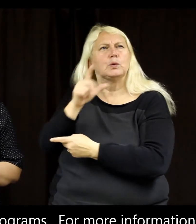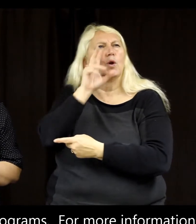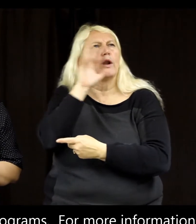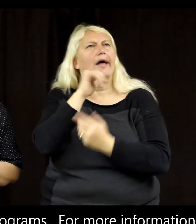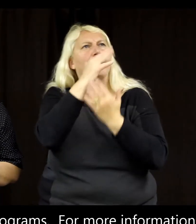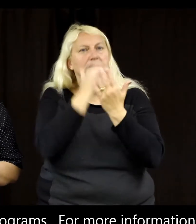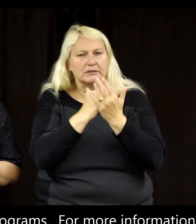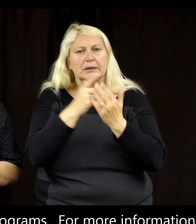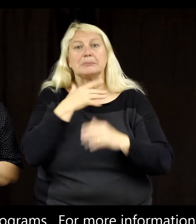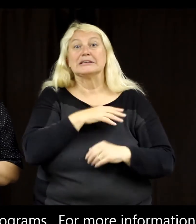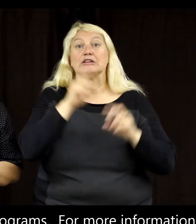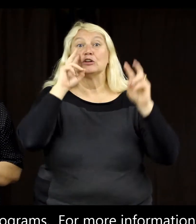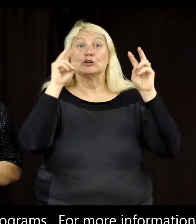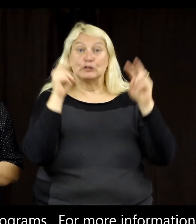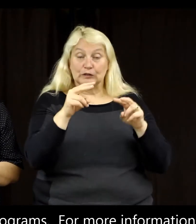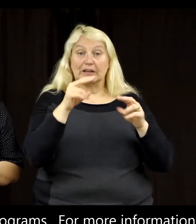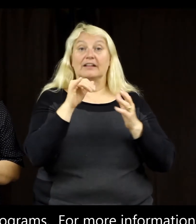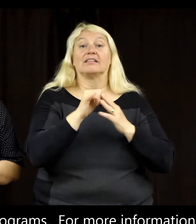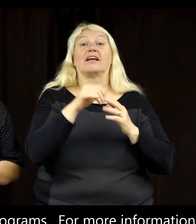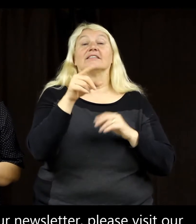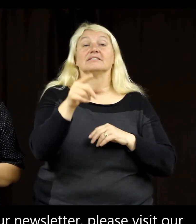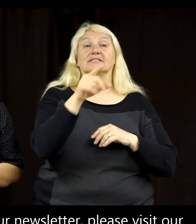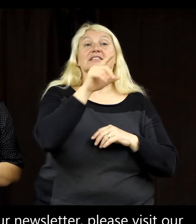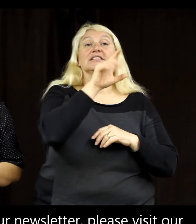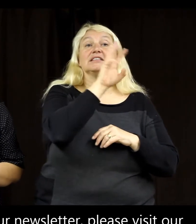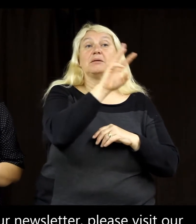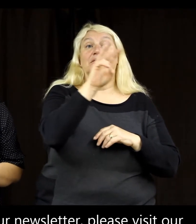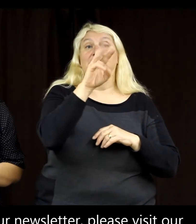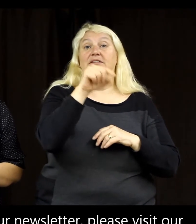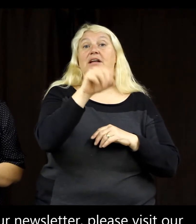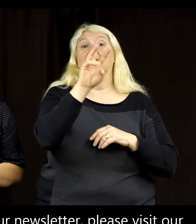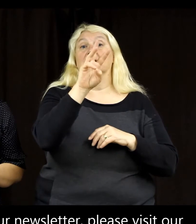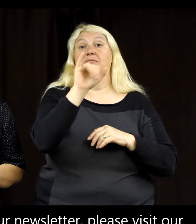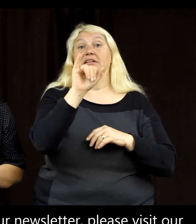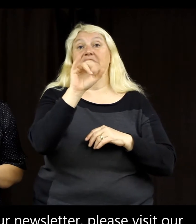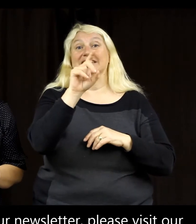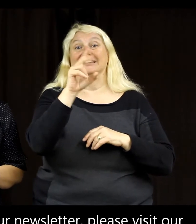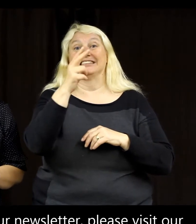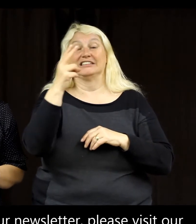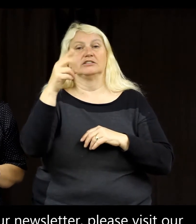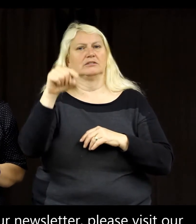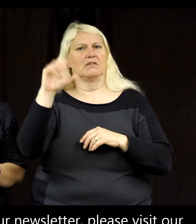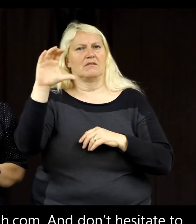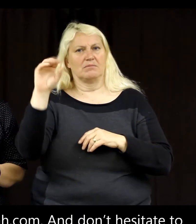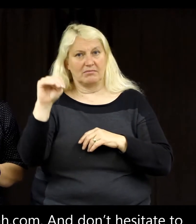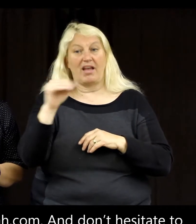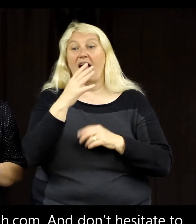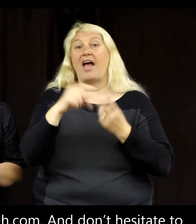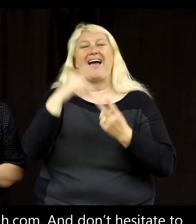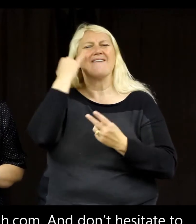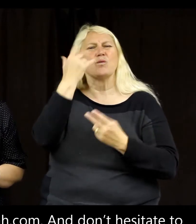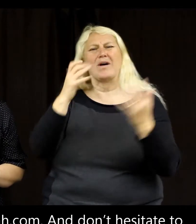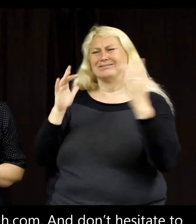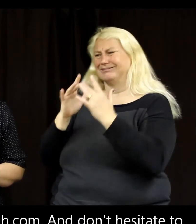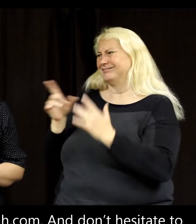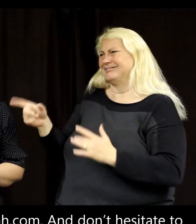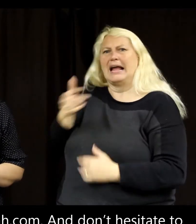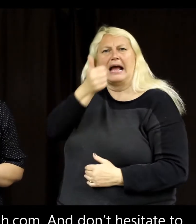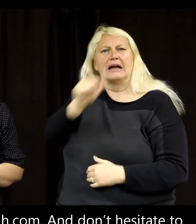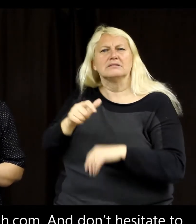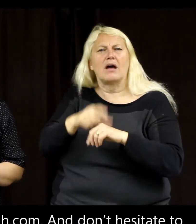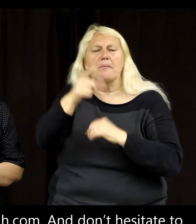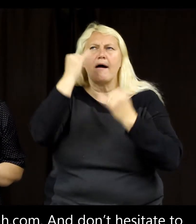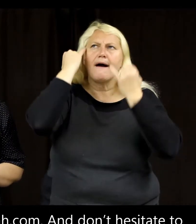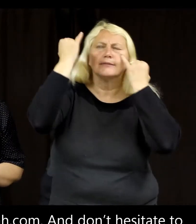.widhh.com. And don't hesitate to contact me anytime with your